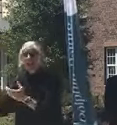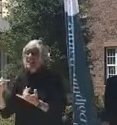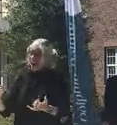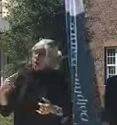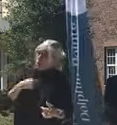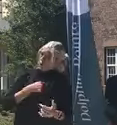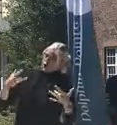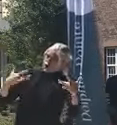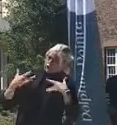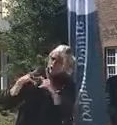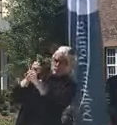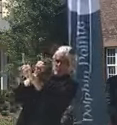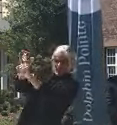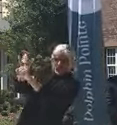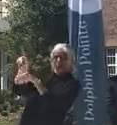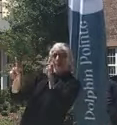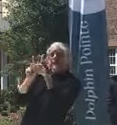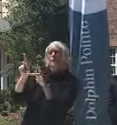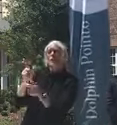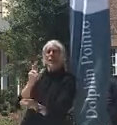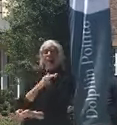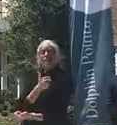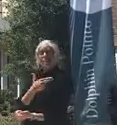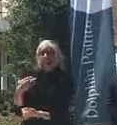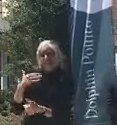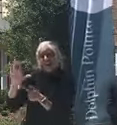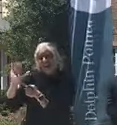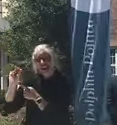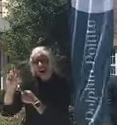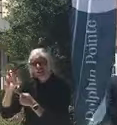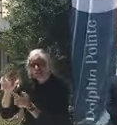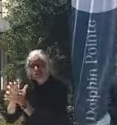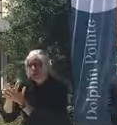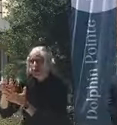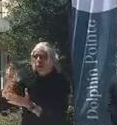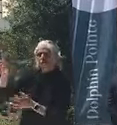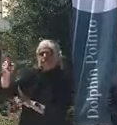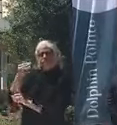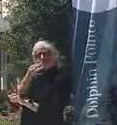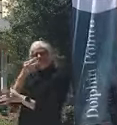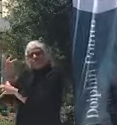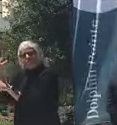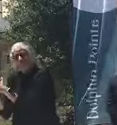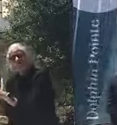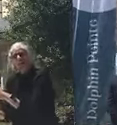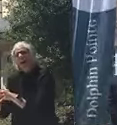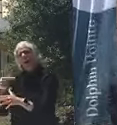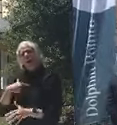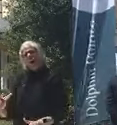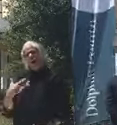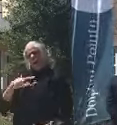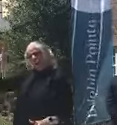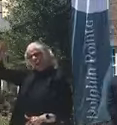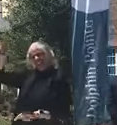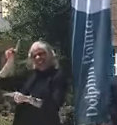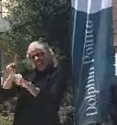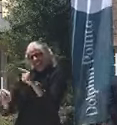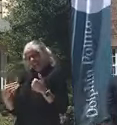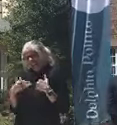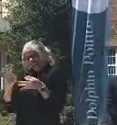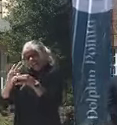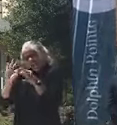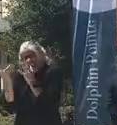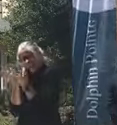you know, for cancer or something very terminal, to not be able to have that family interaction, I think that